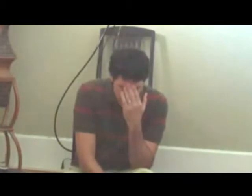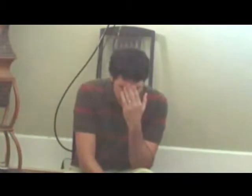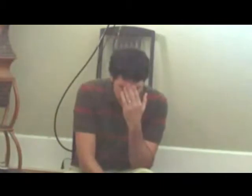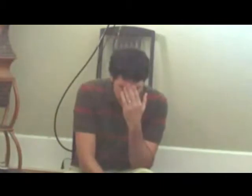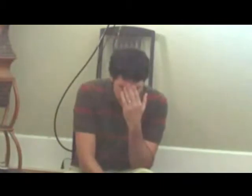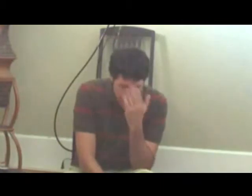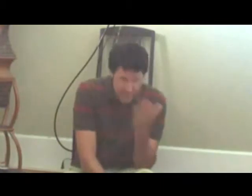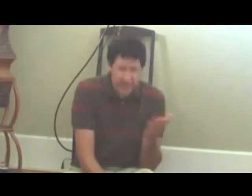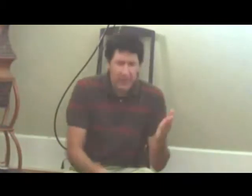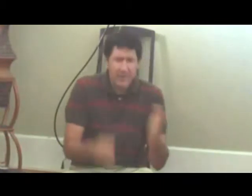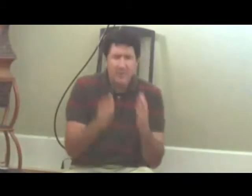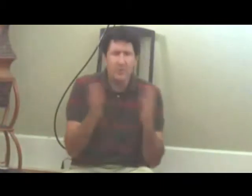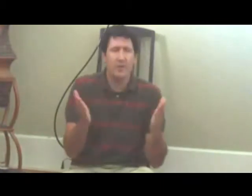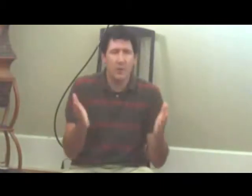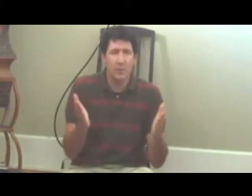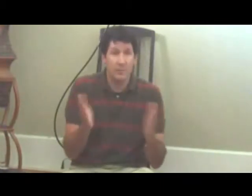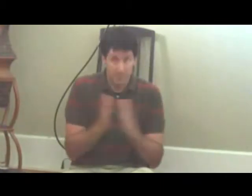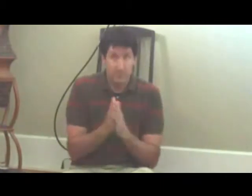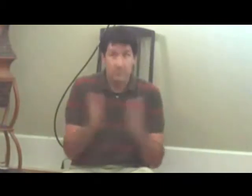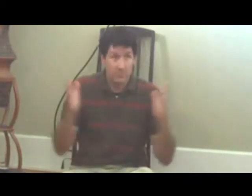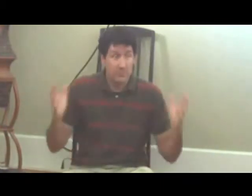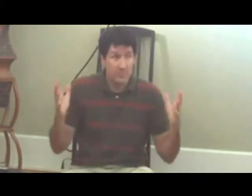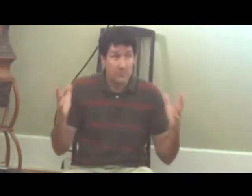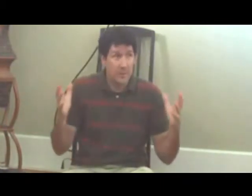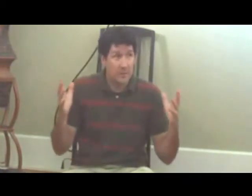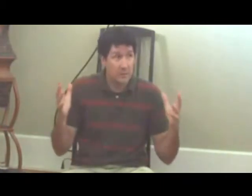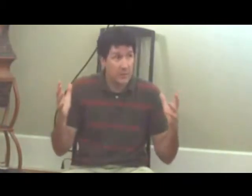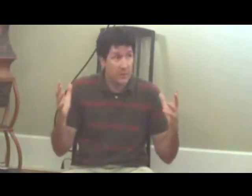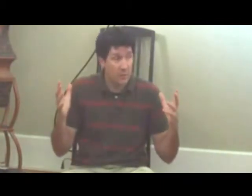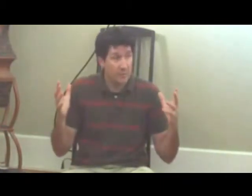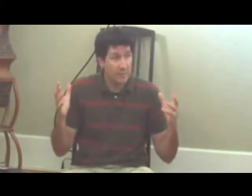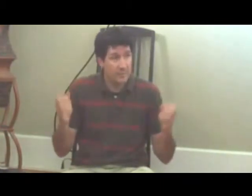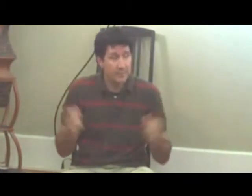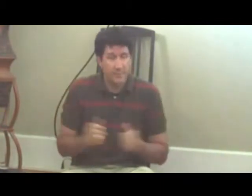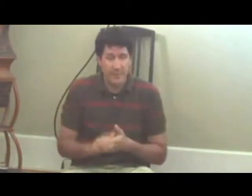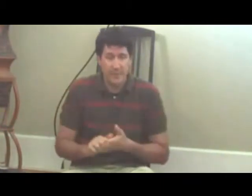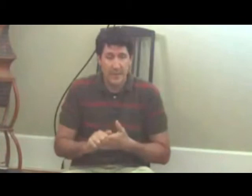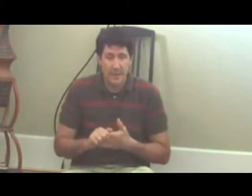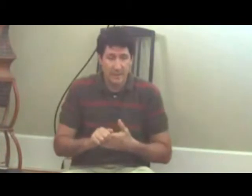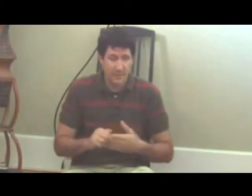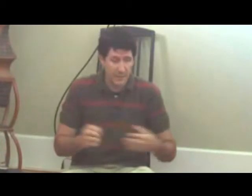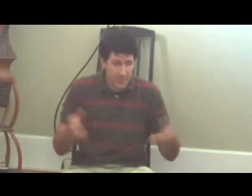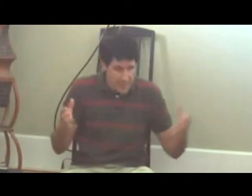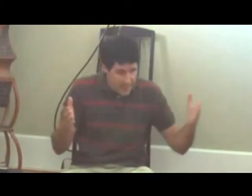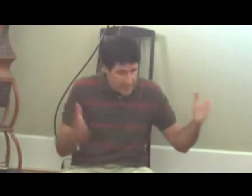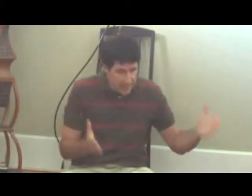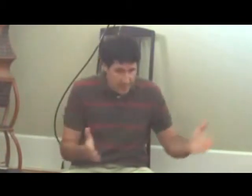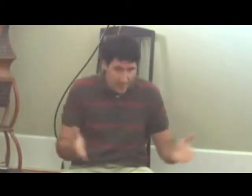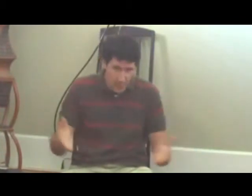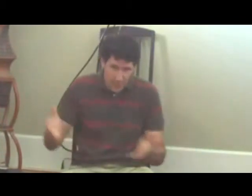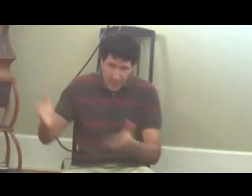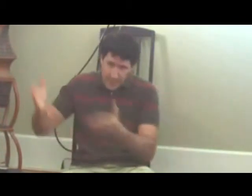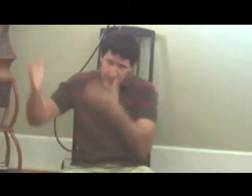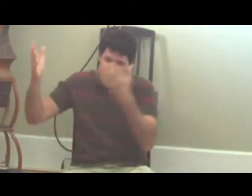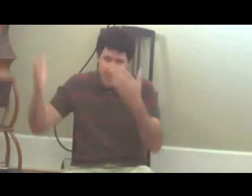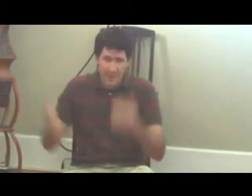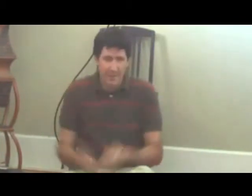so, there is great hope, there is great hope, that humanity is still learning, and